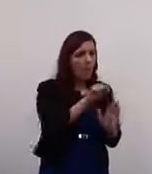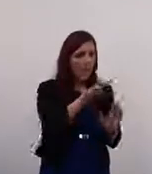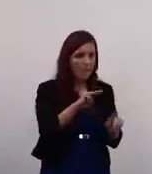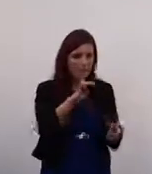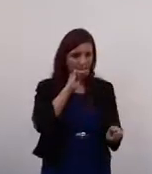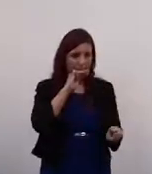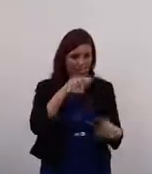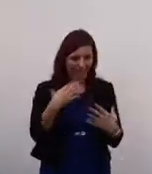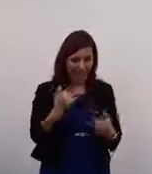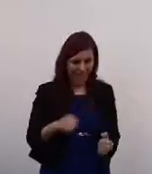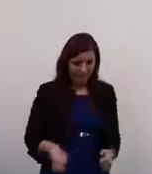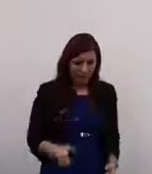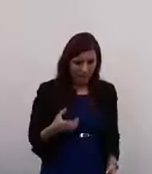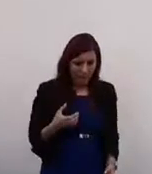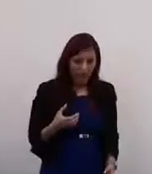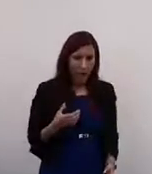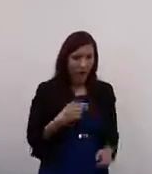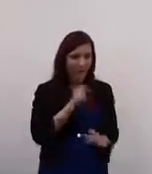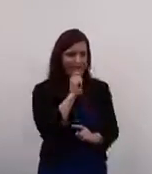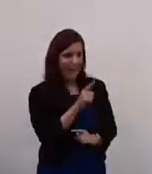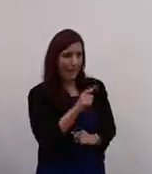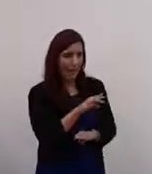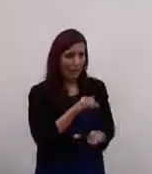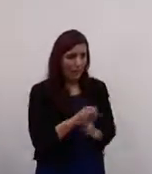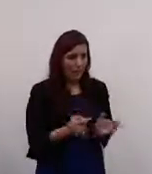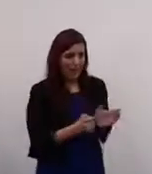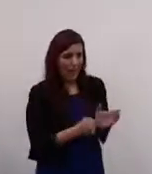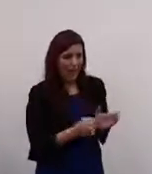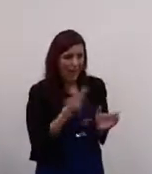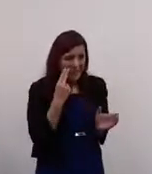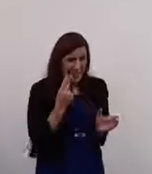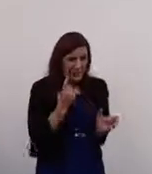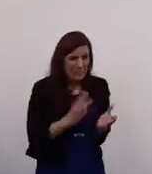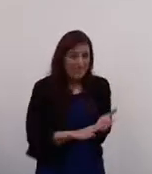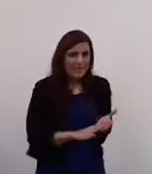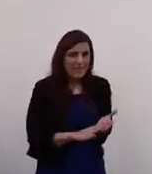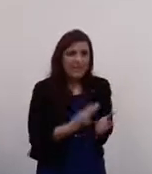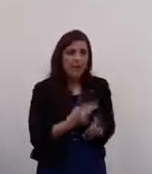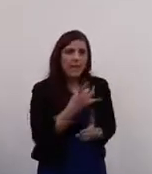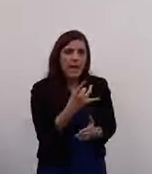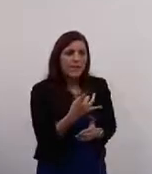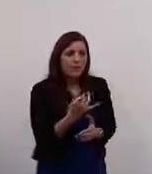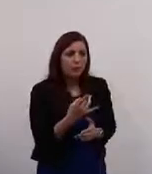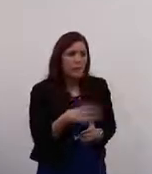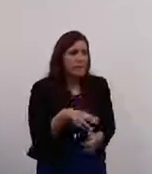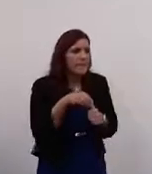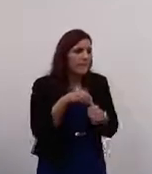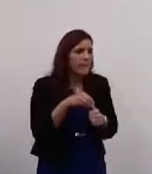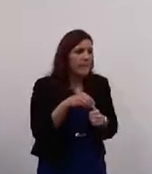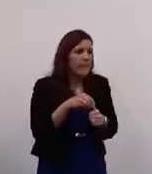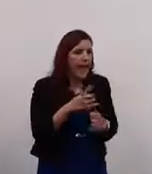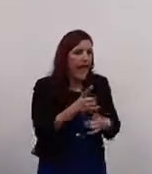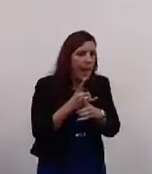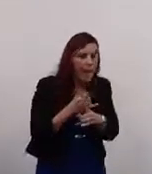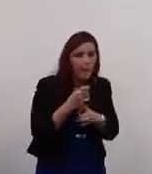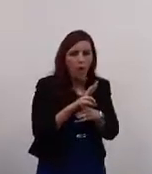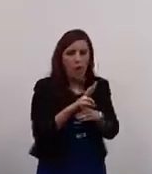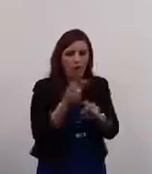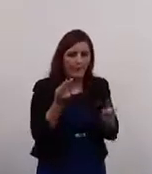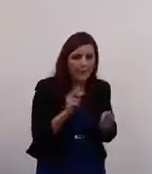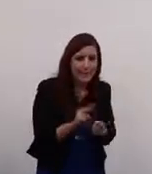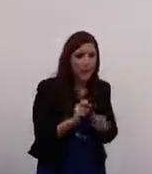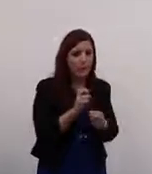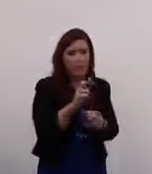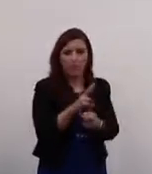something there that they can say, hold on a minute, I just need an extra minute. It's not asking for any particular favour, it's not asking for any discount, it's not